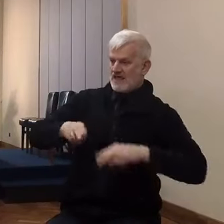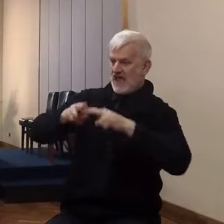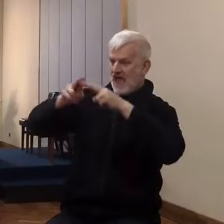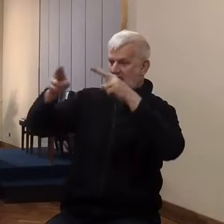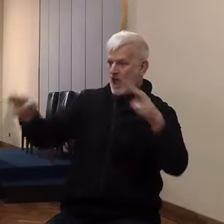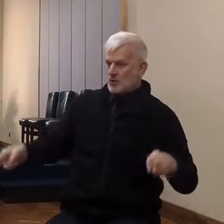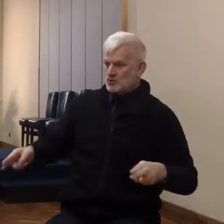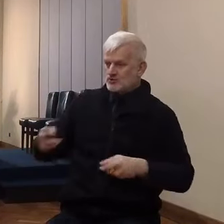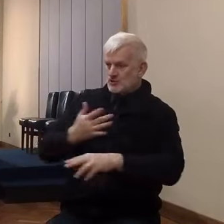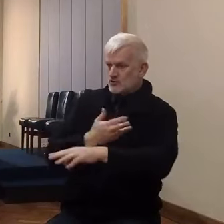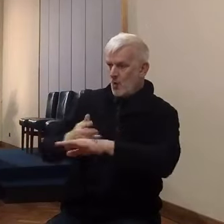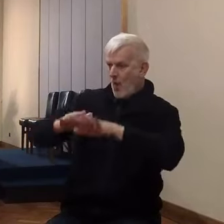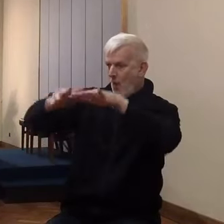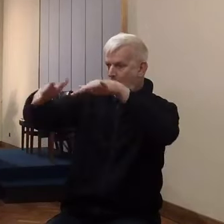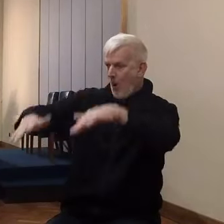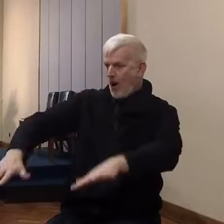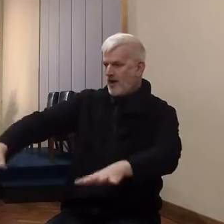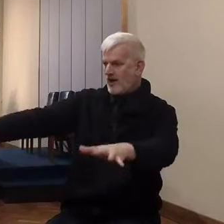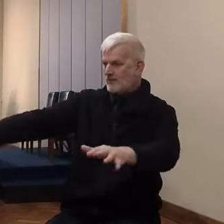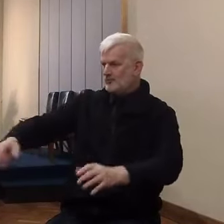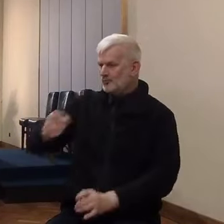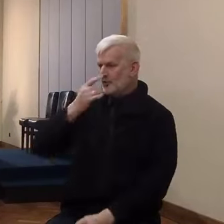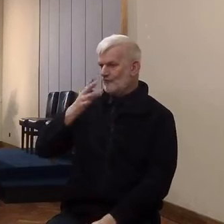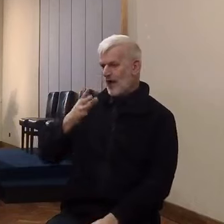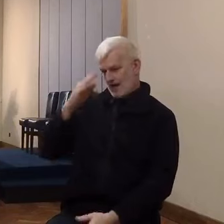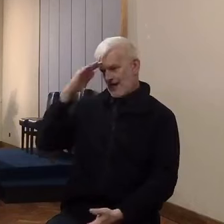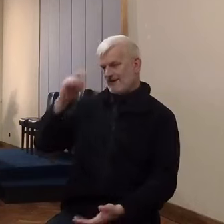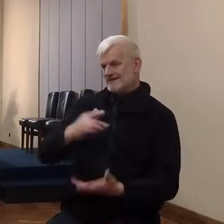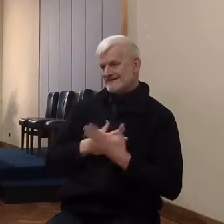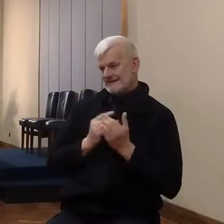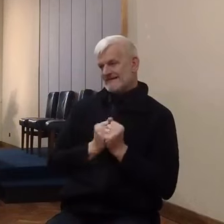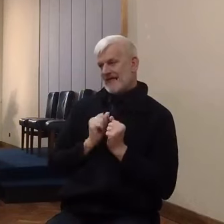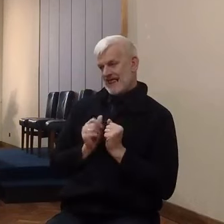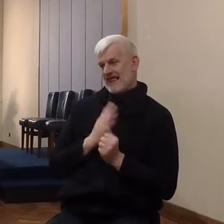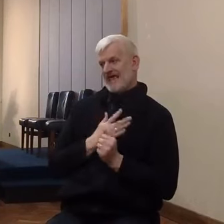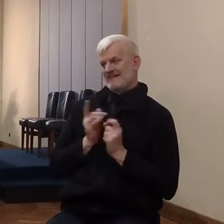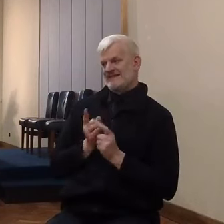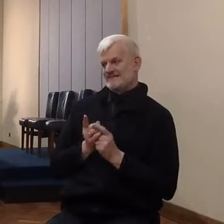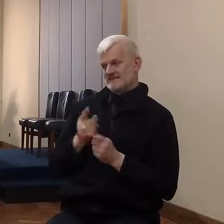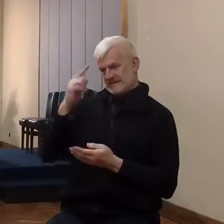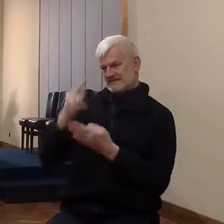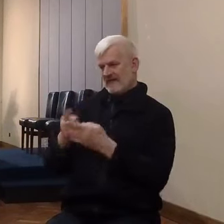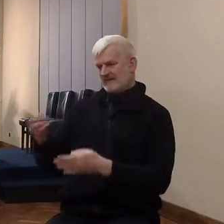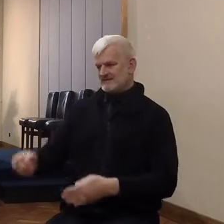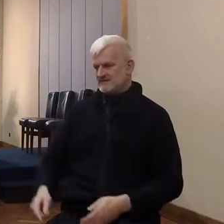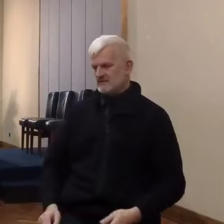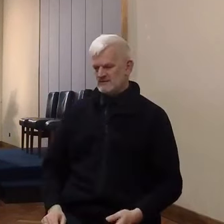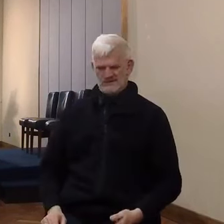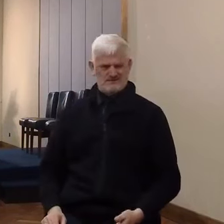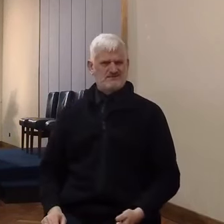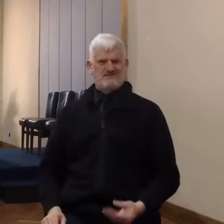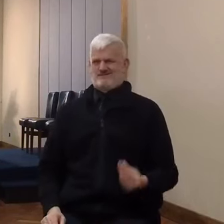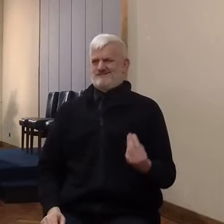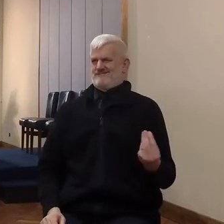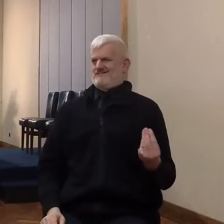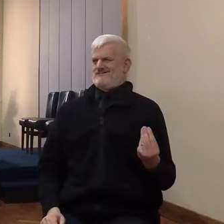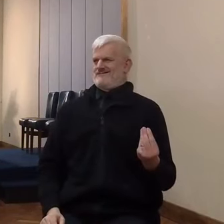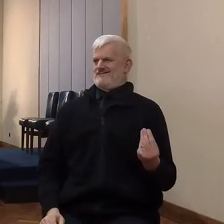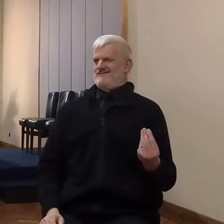that suited me very well. So that decided it for me. Really, there's the will of God, the